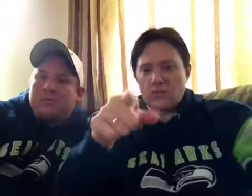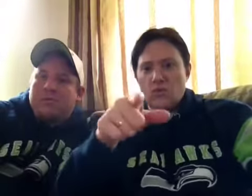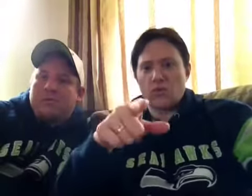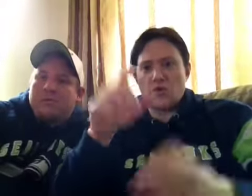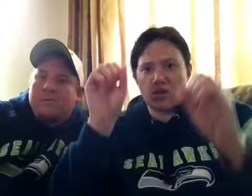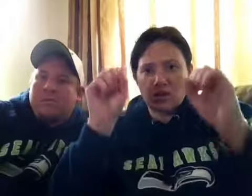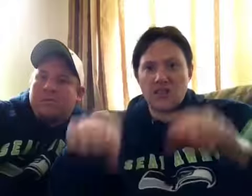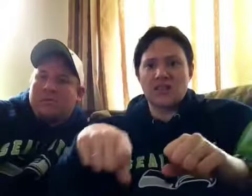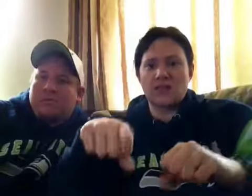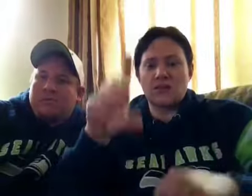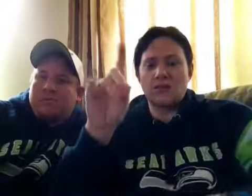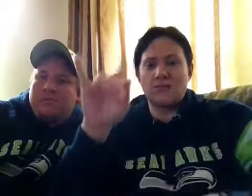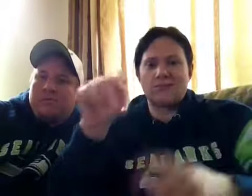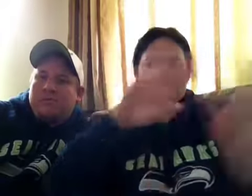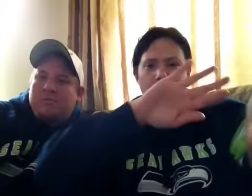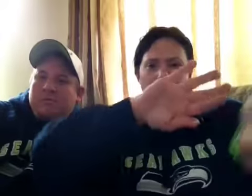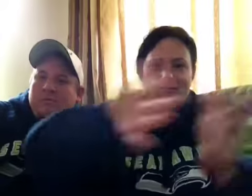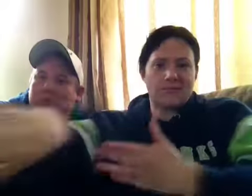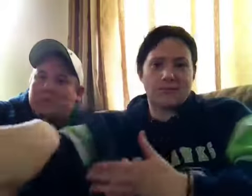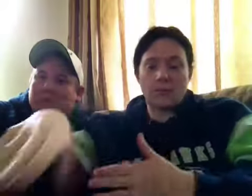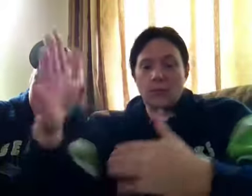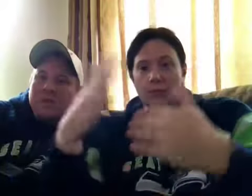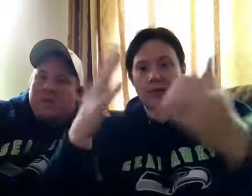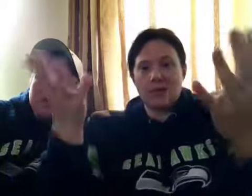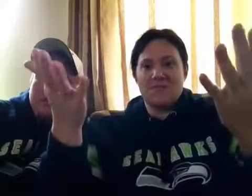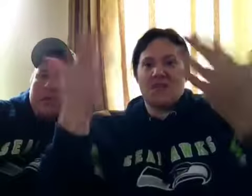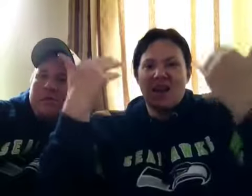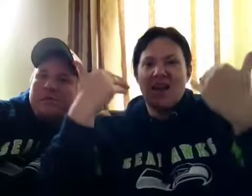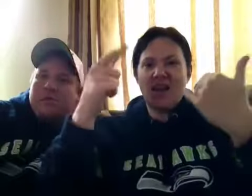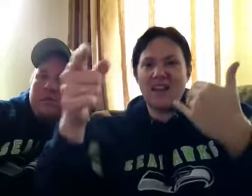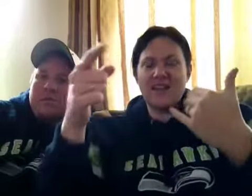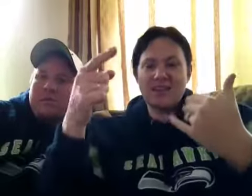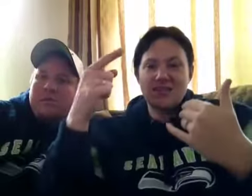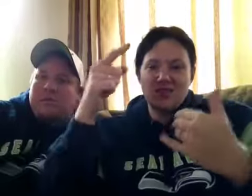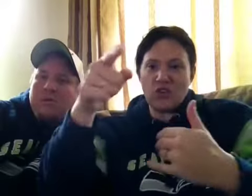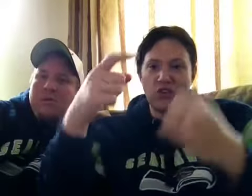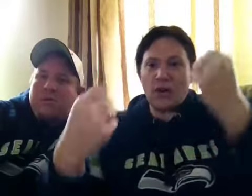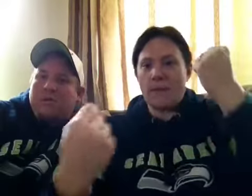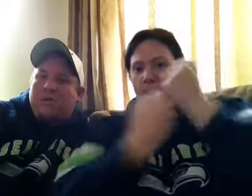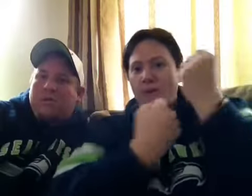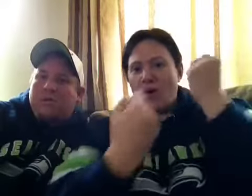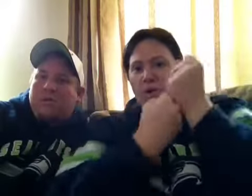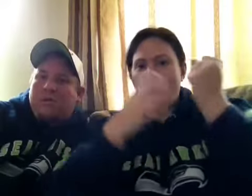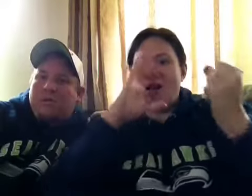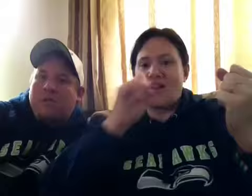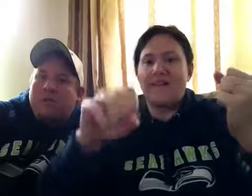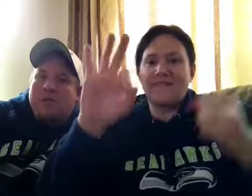Toby, what do have? I love my mama. I love my mama. Is that a good wife?